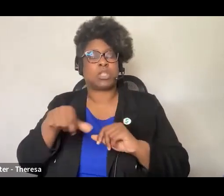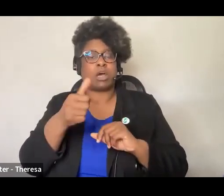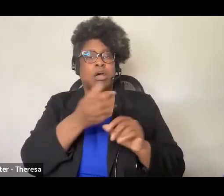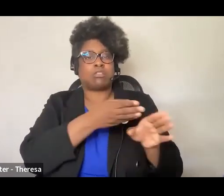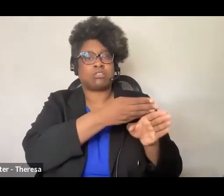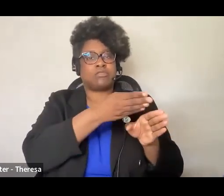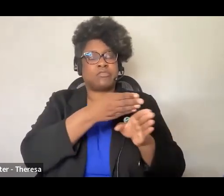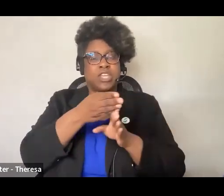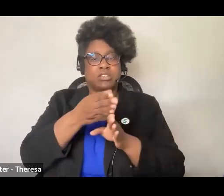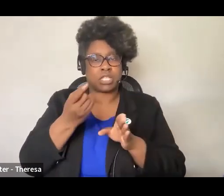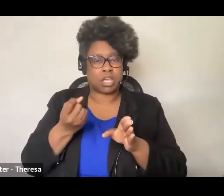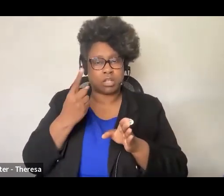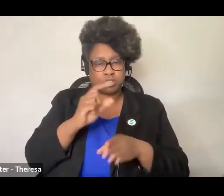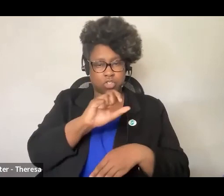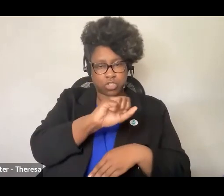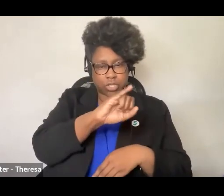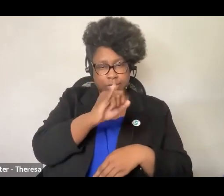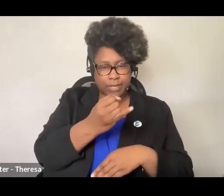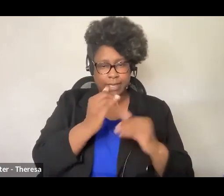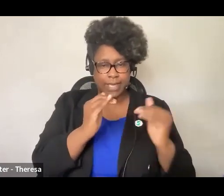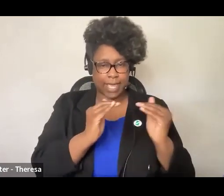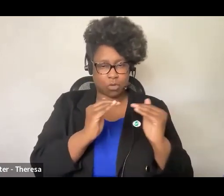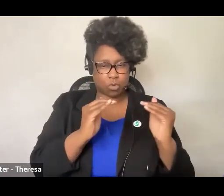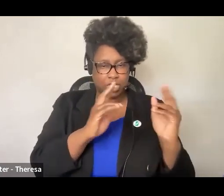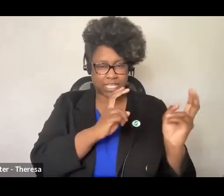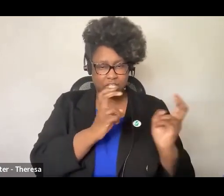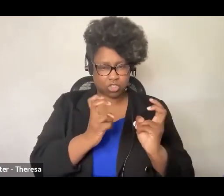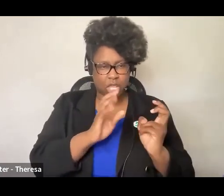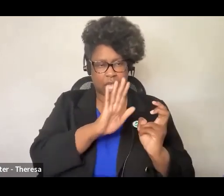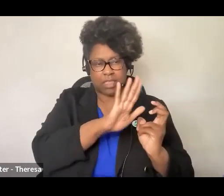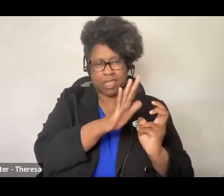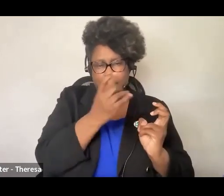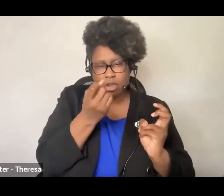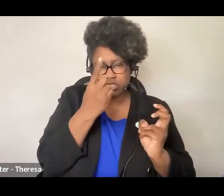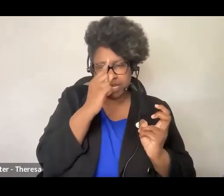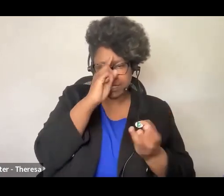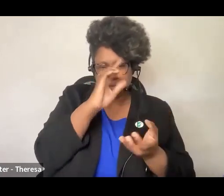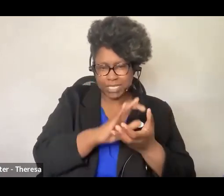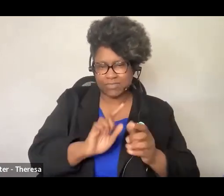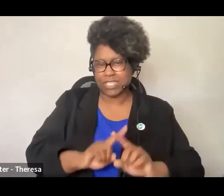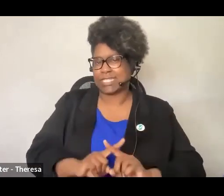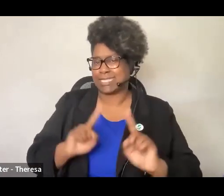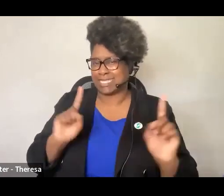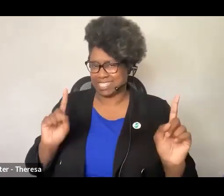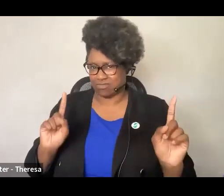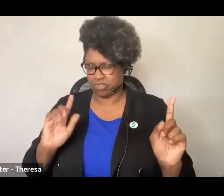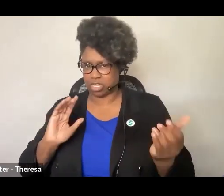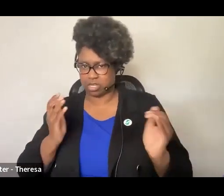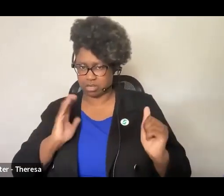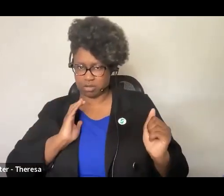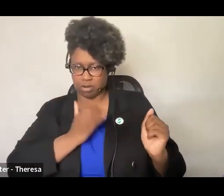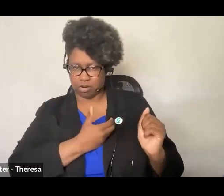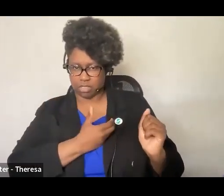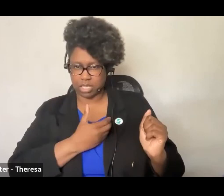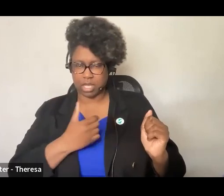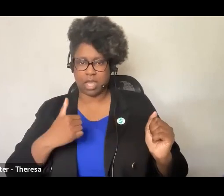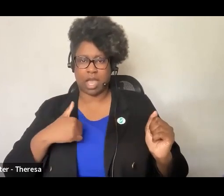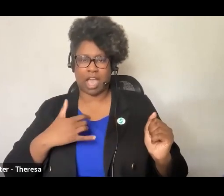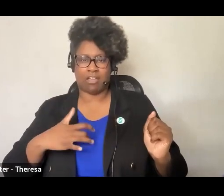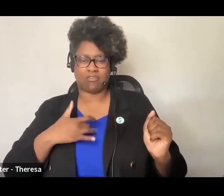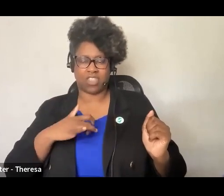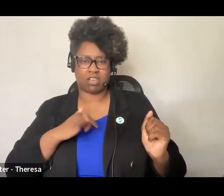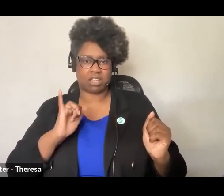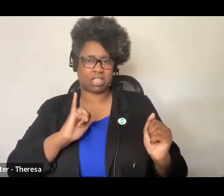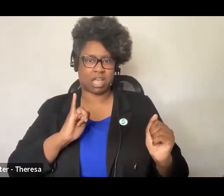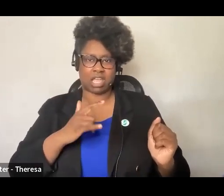social justice equity issues or belief is different and then I sometimes feel like I'm just hitting the block